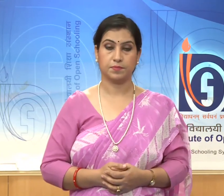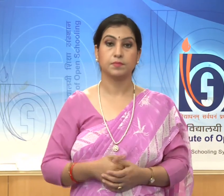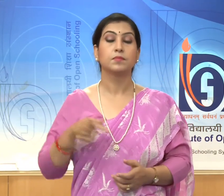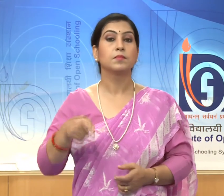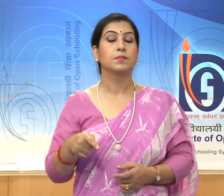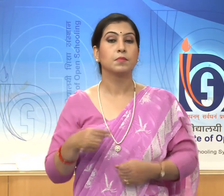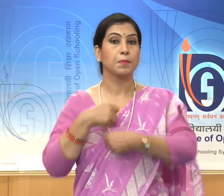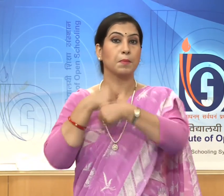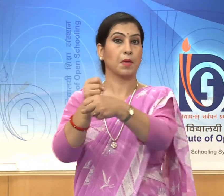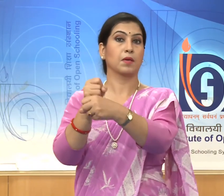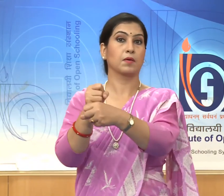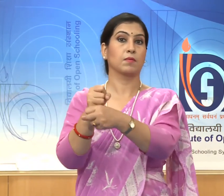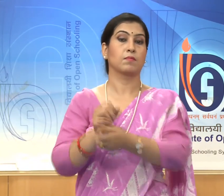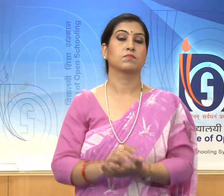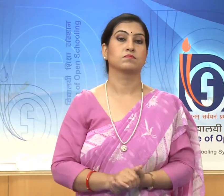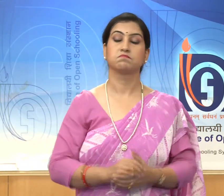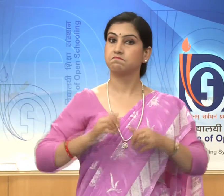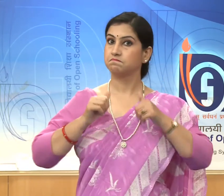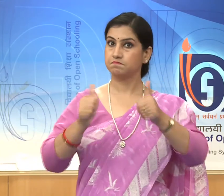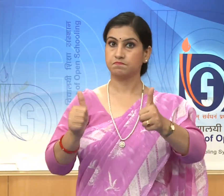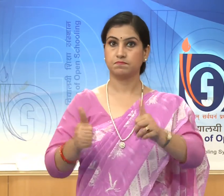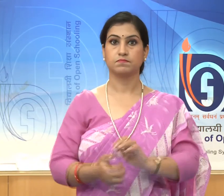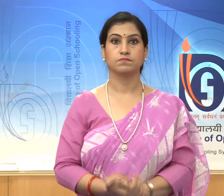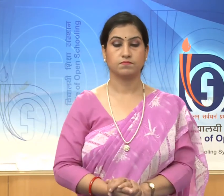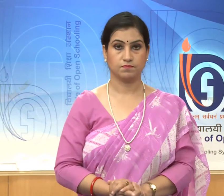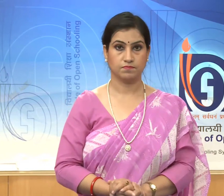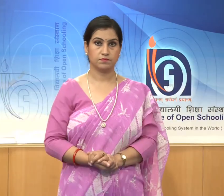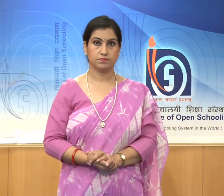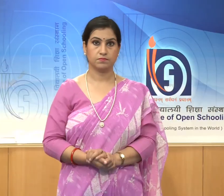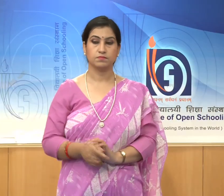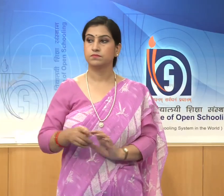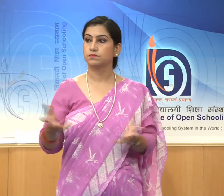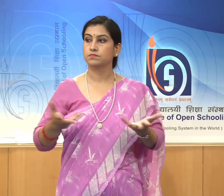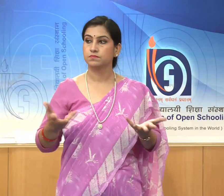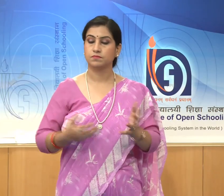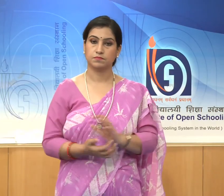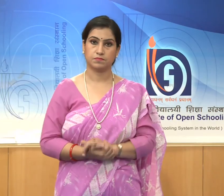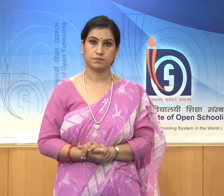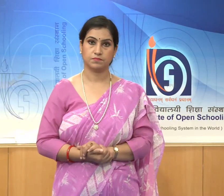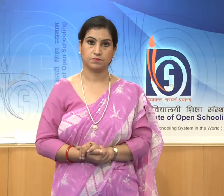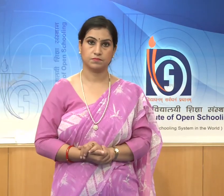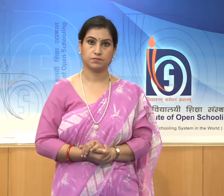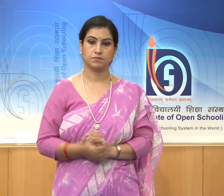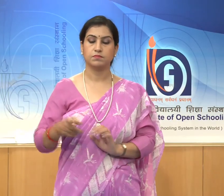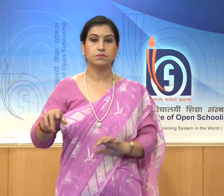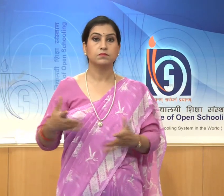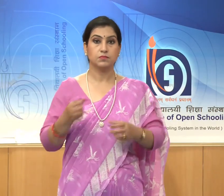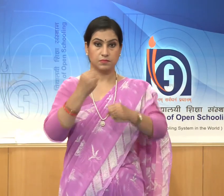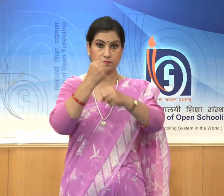prominent was the Ganga dynasty